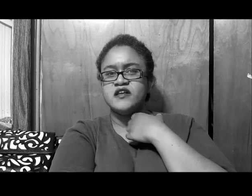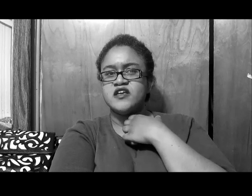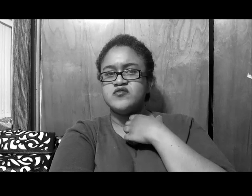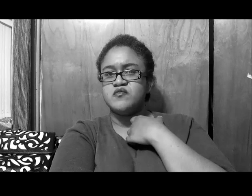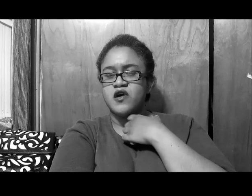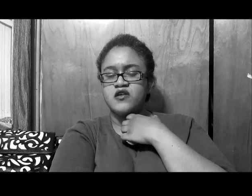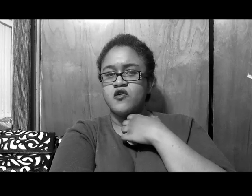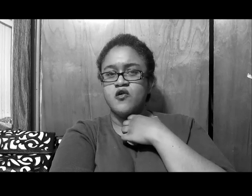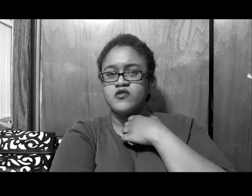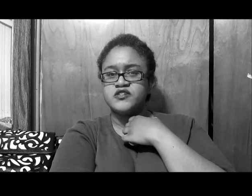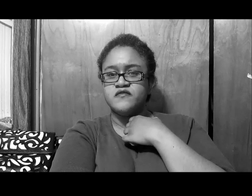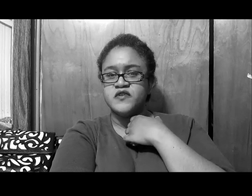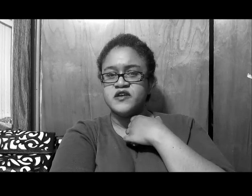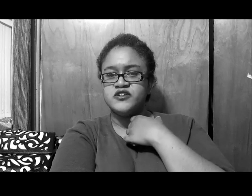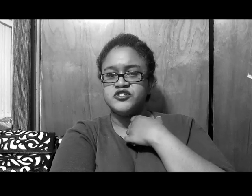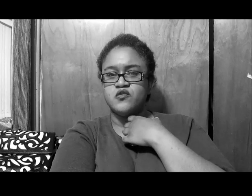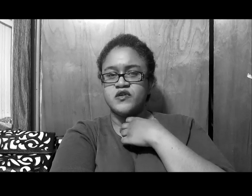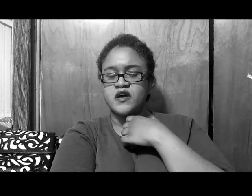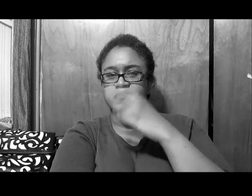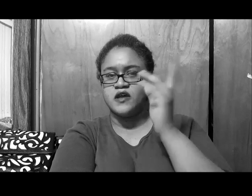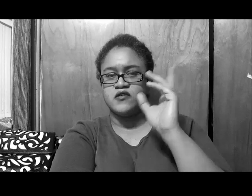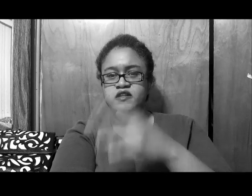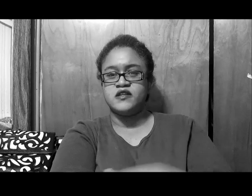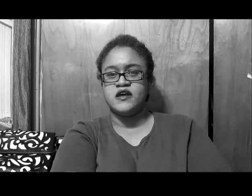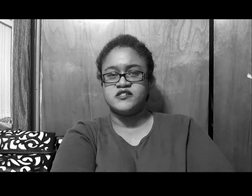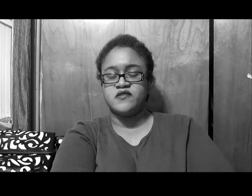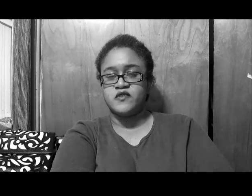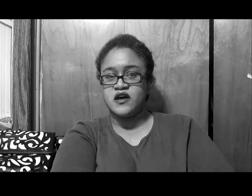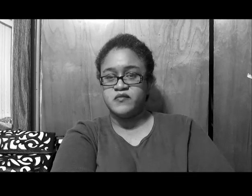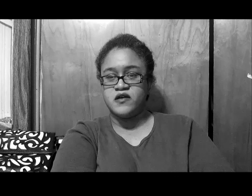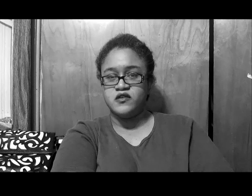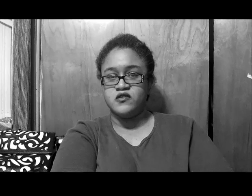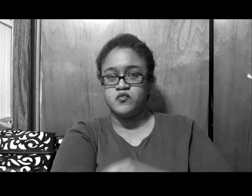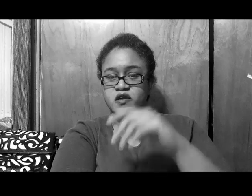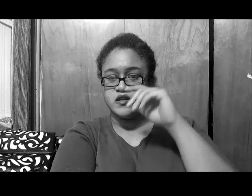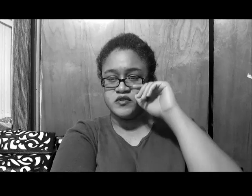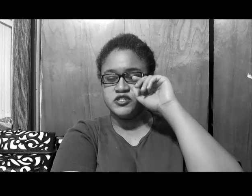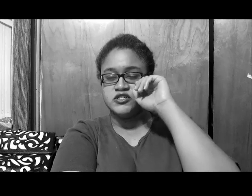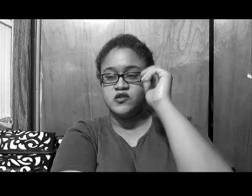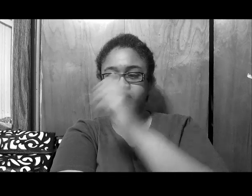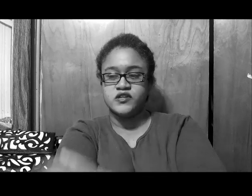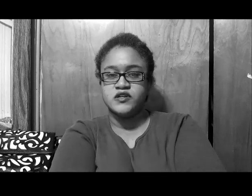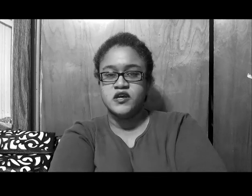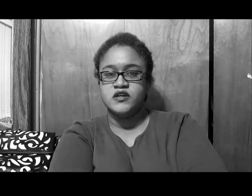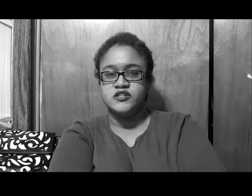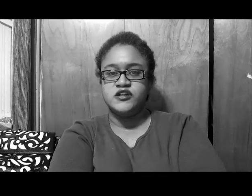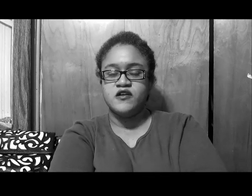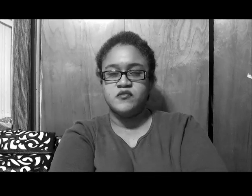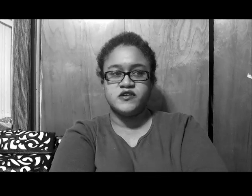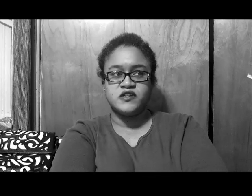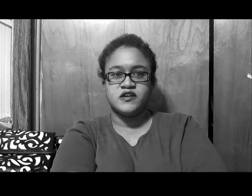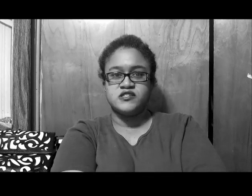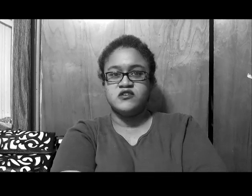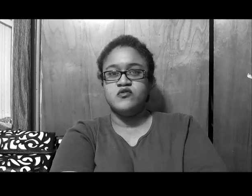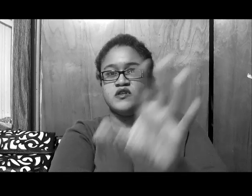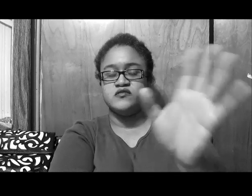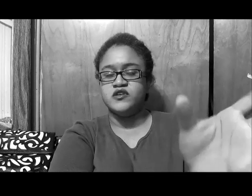think it was tomorrow, or Cynthia issue, whatever, and I'll get to that, because I forgot about, you know, bringing up the show with the, a charity, because like I said, it